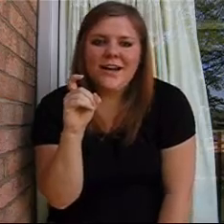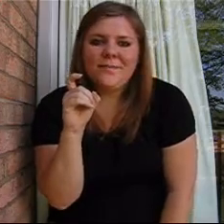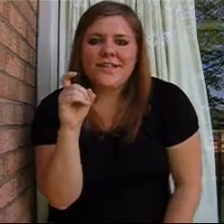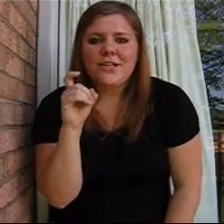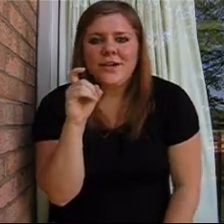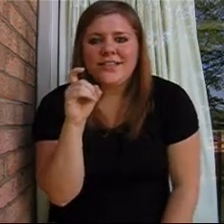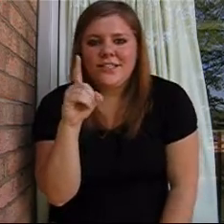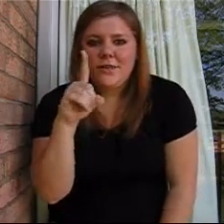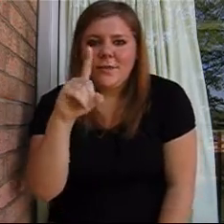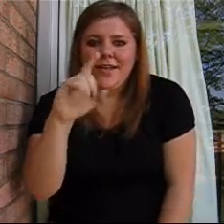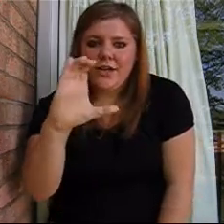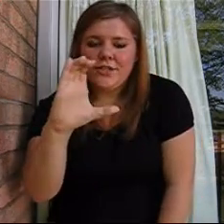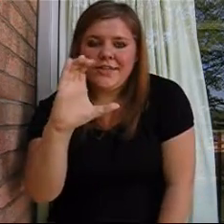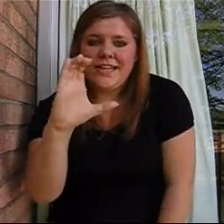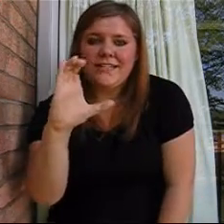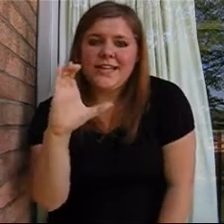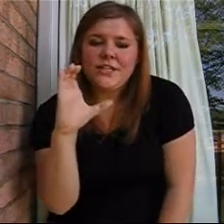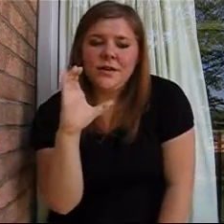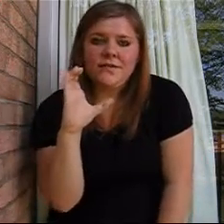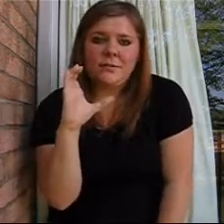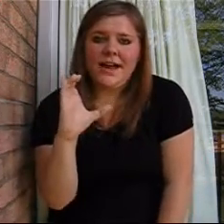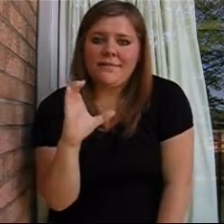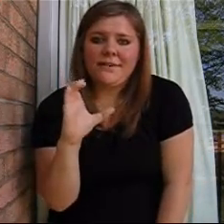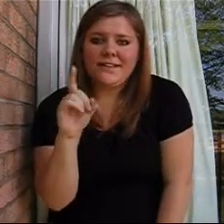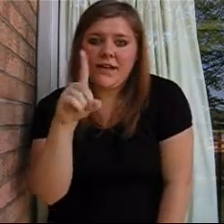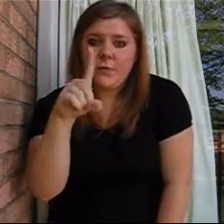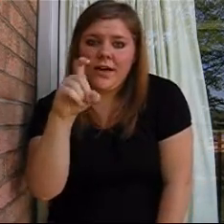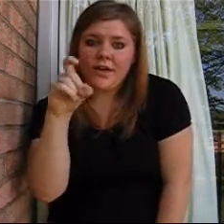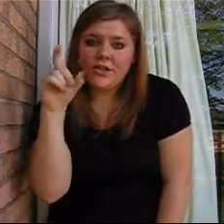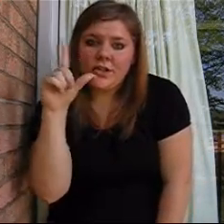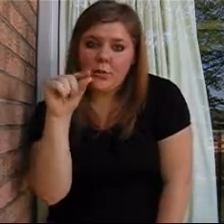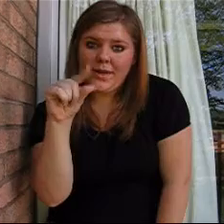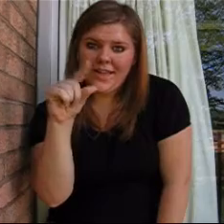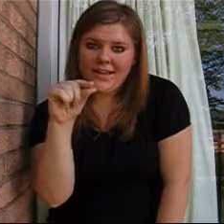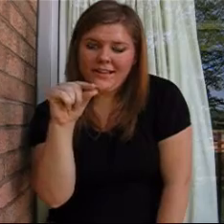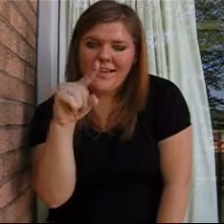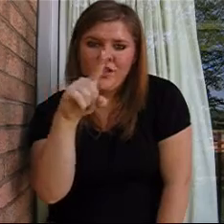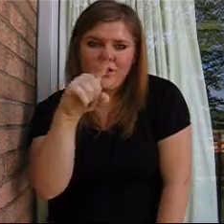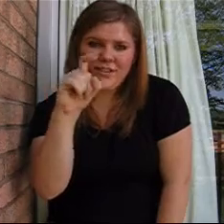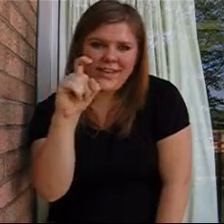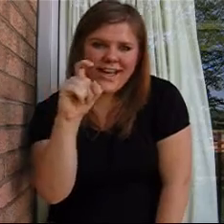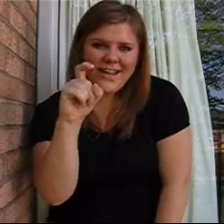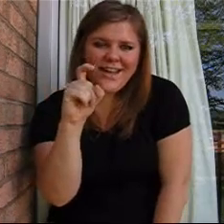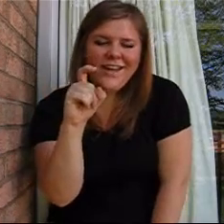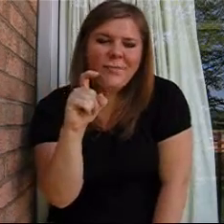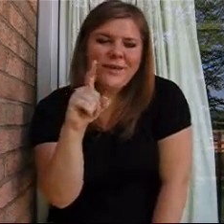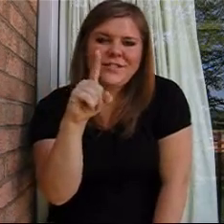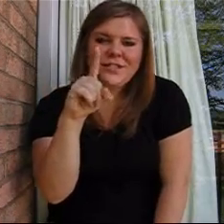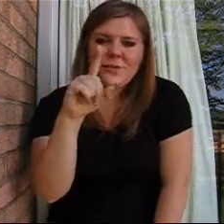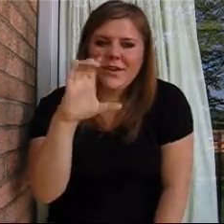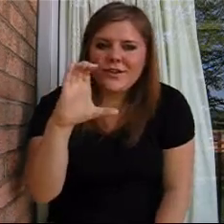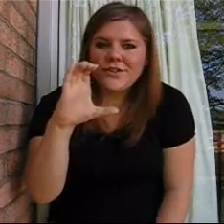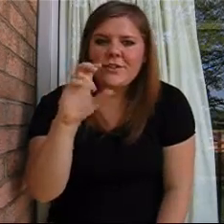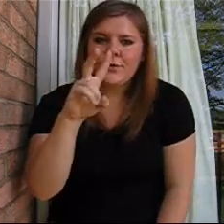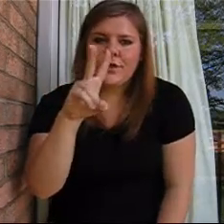it's correct to do 100 unless you have a number after it. Like 120, you can do that. But if it's just 100 or